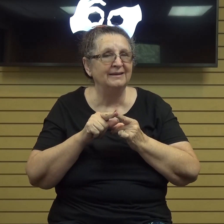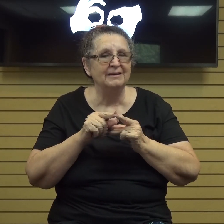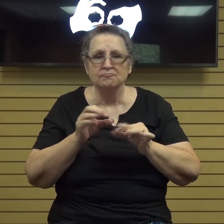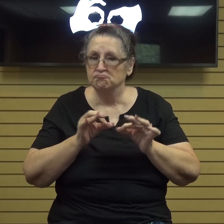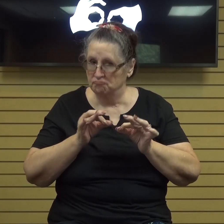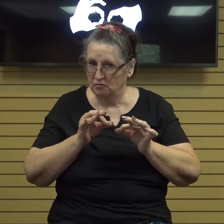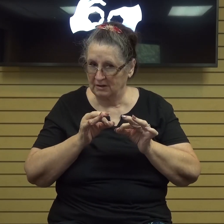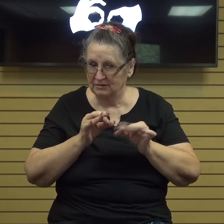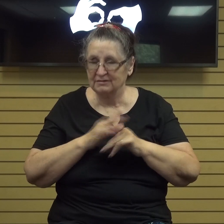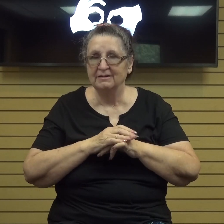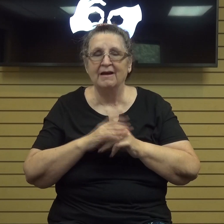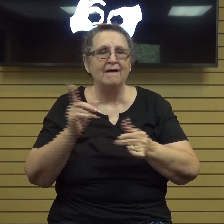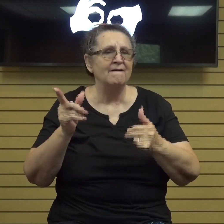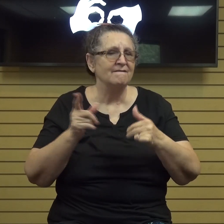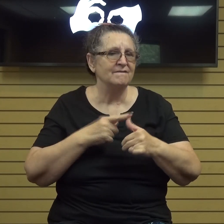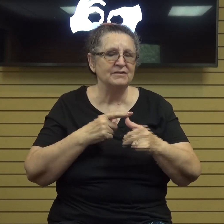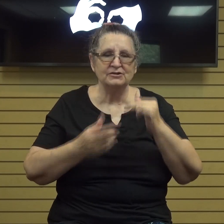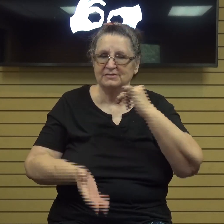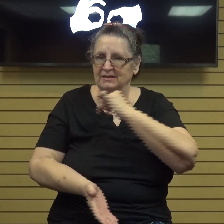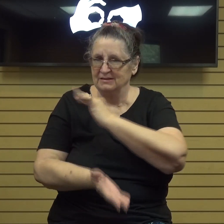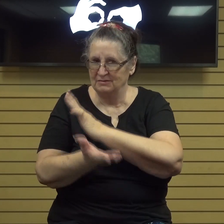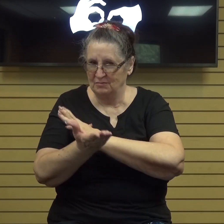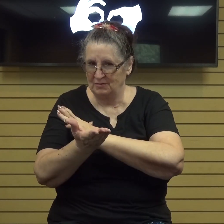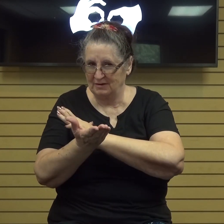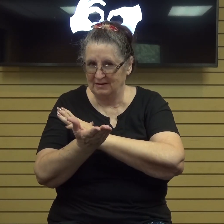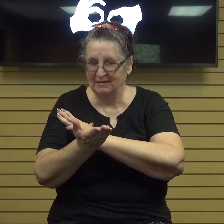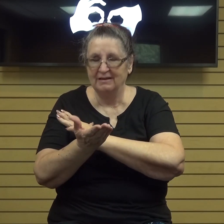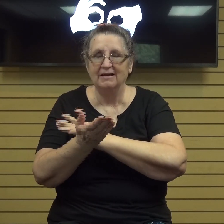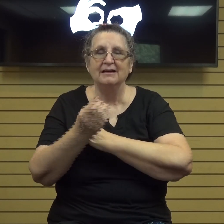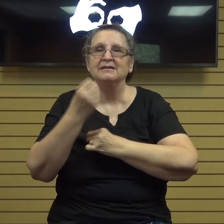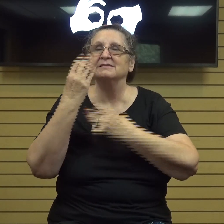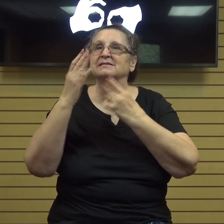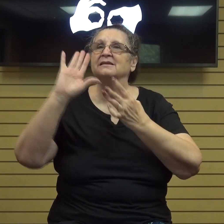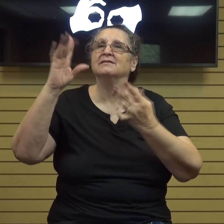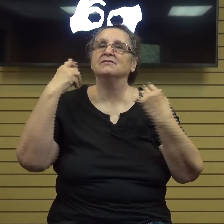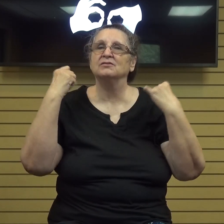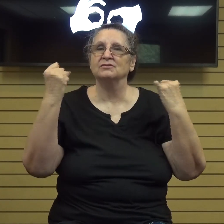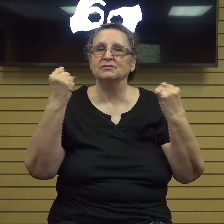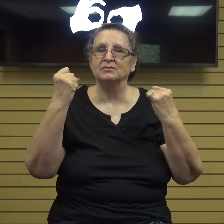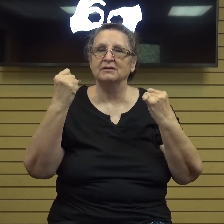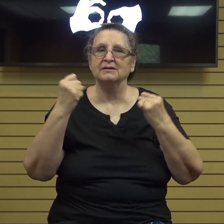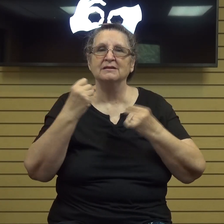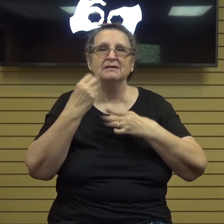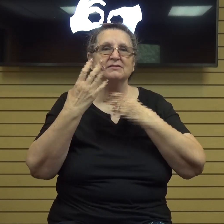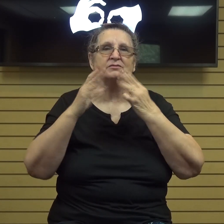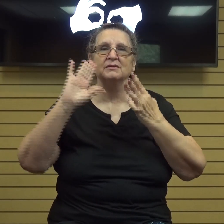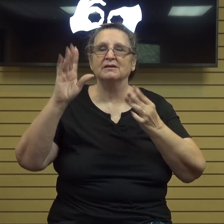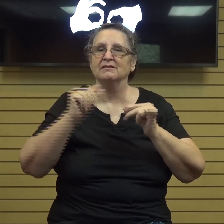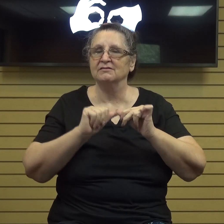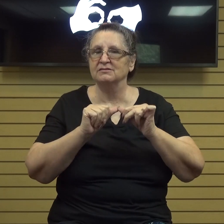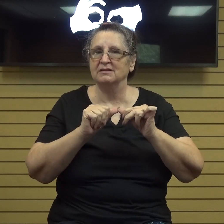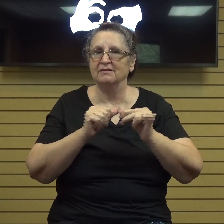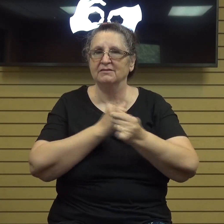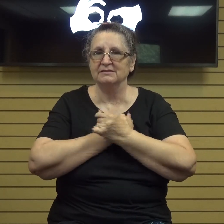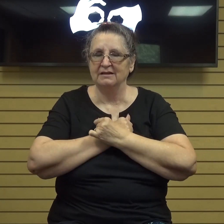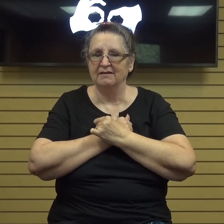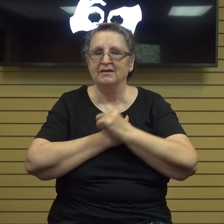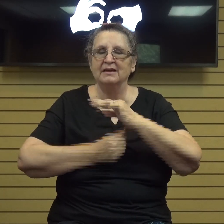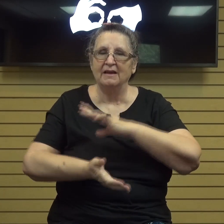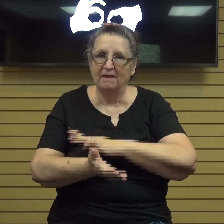first thing first thing in the morning uh it says I'll sing of your strength I'll sing aloud of your steadfast love in the morning and